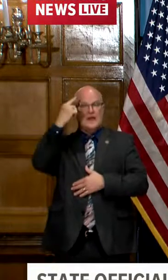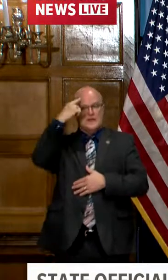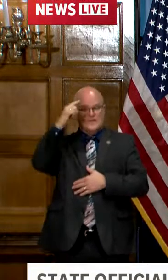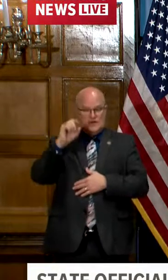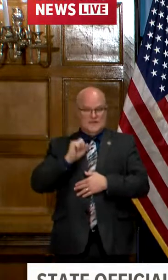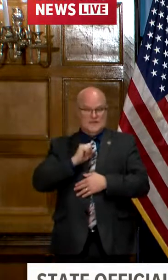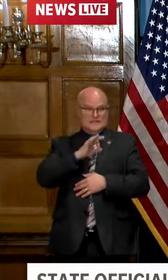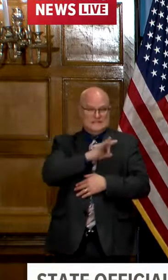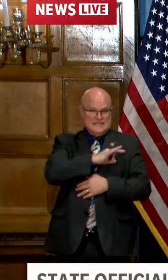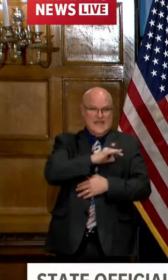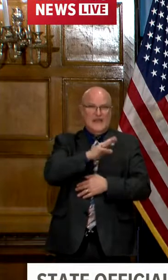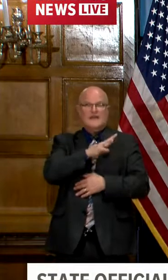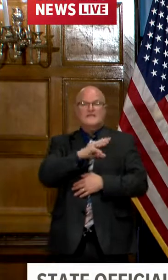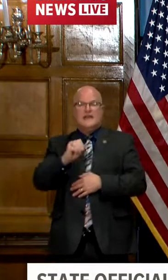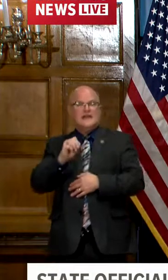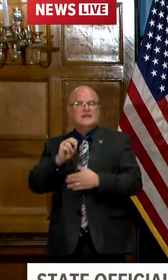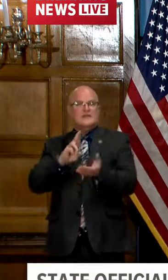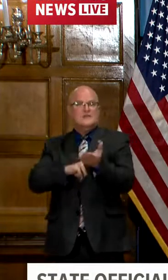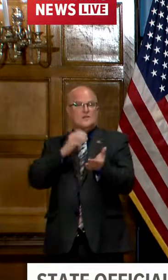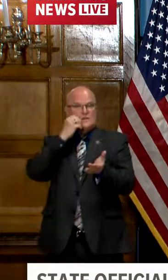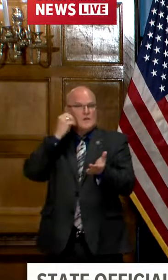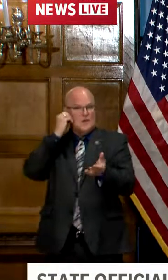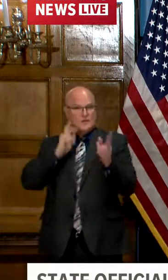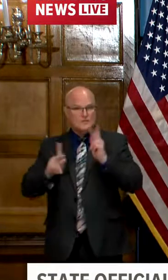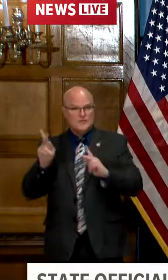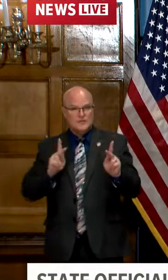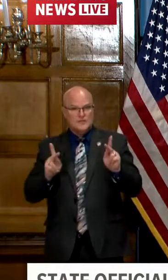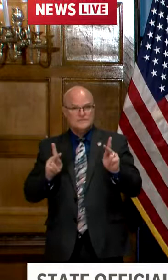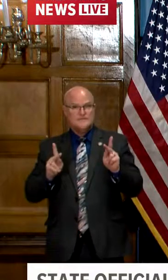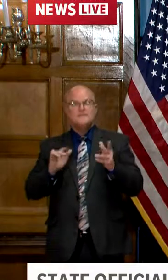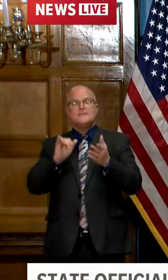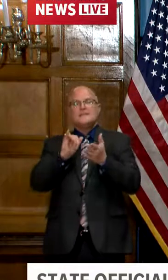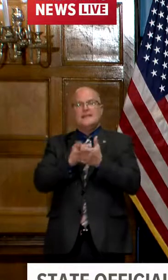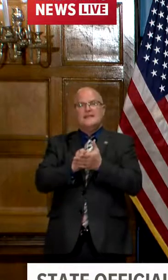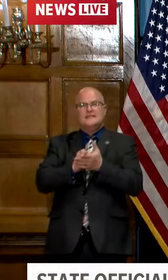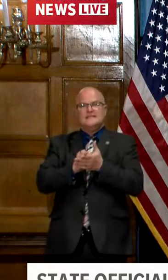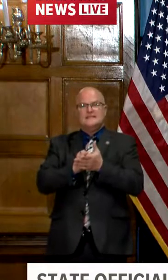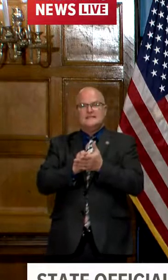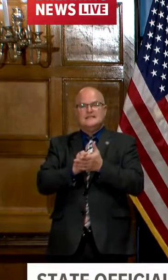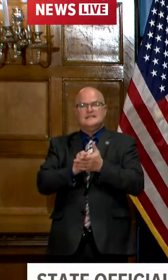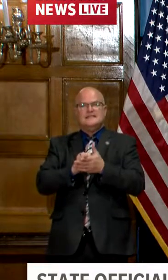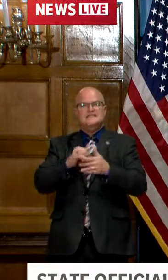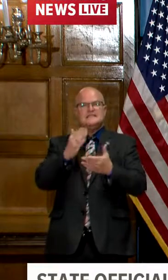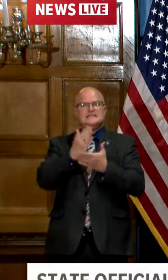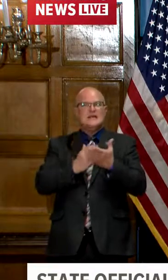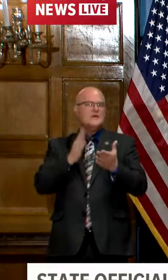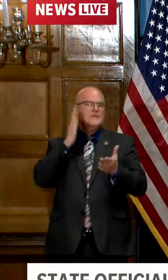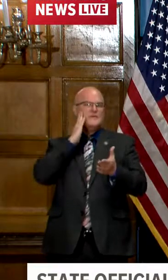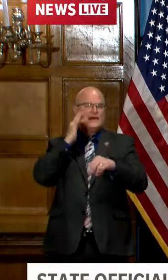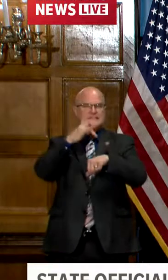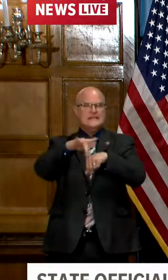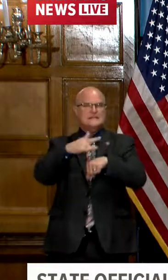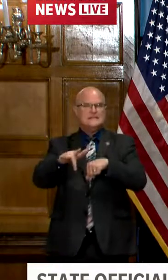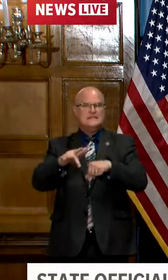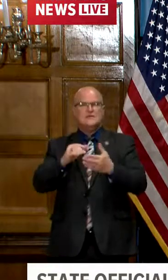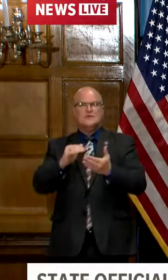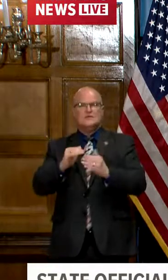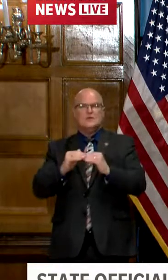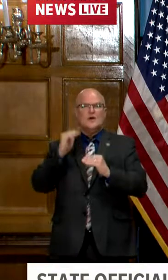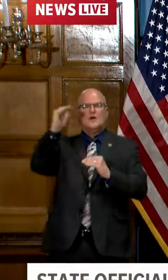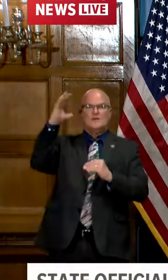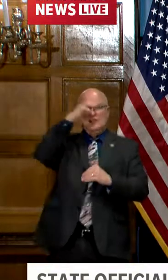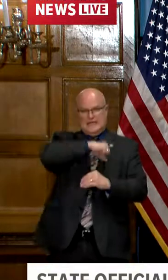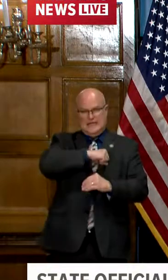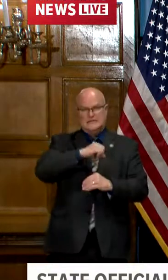staff to support those beds um that occupancy rate was not there so it was an over allocation so um